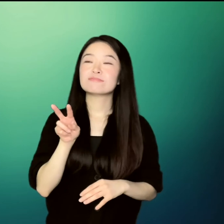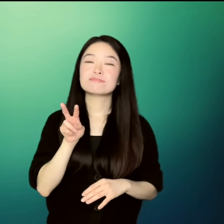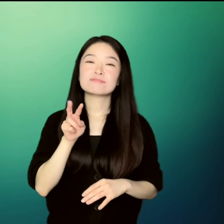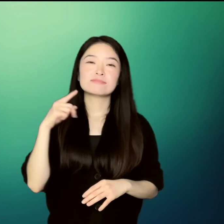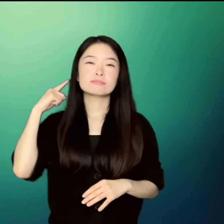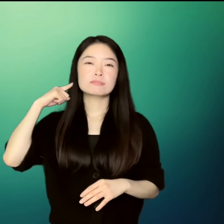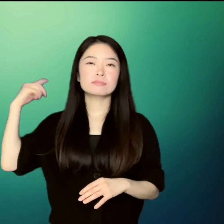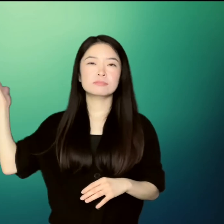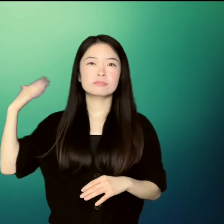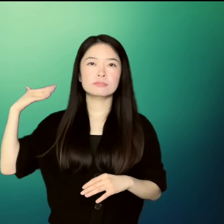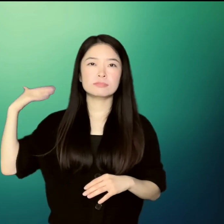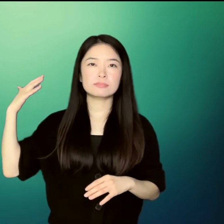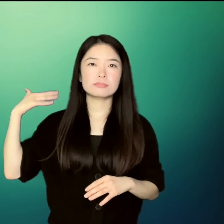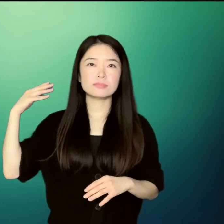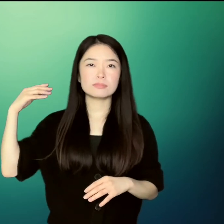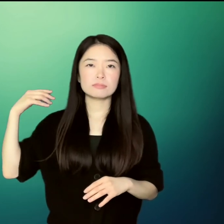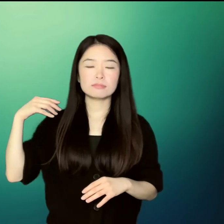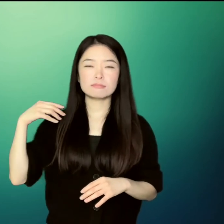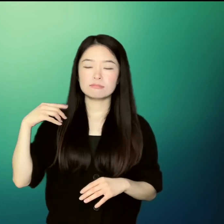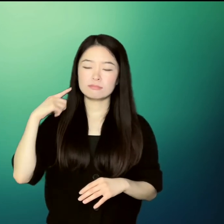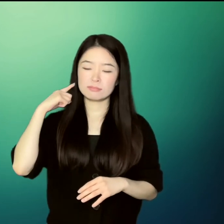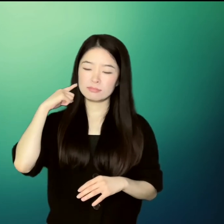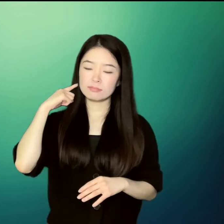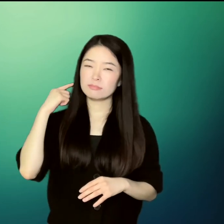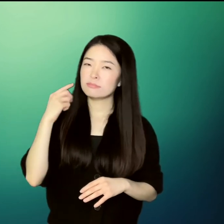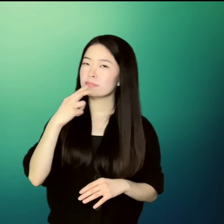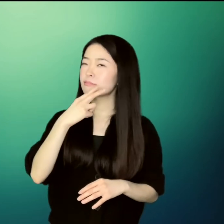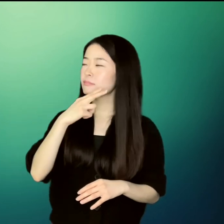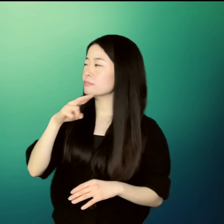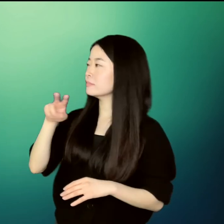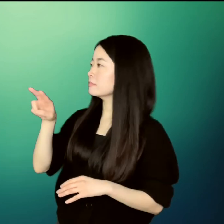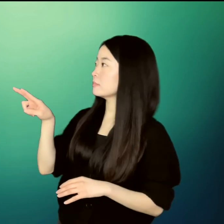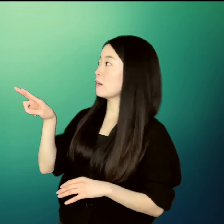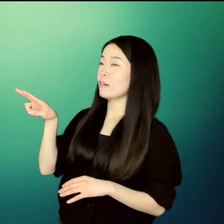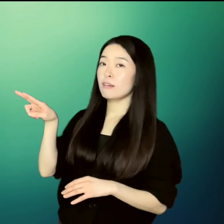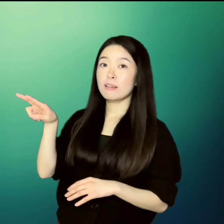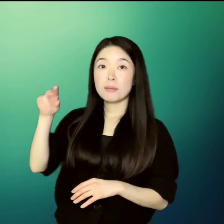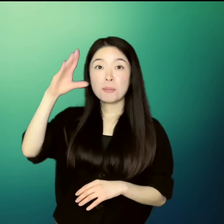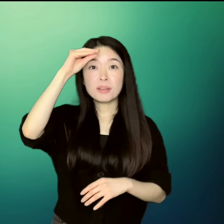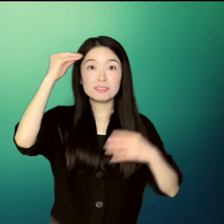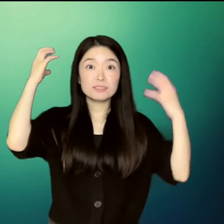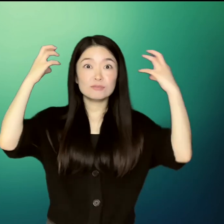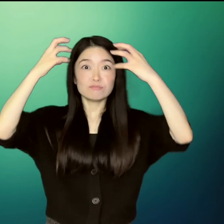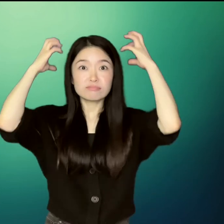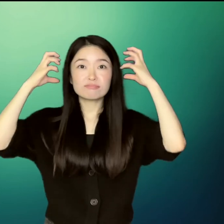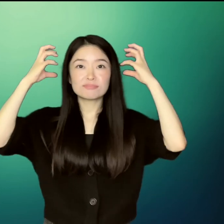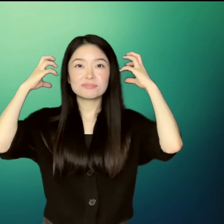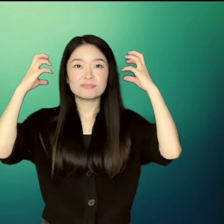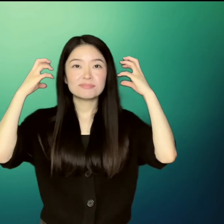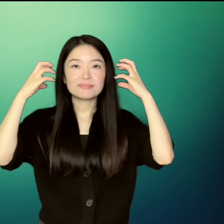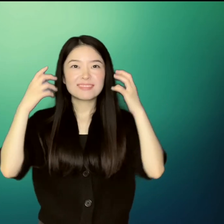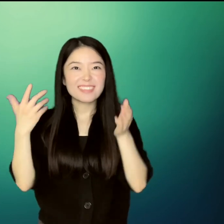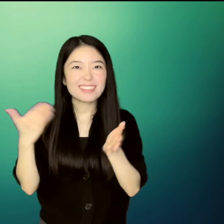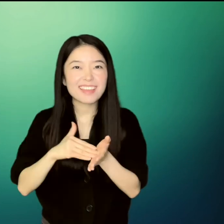Hey, a familiar voice called out to her. Un He turned around to see the curly-haired boy again.